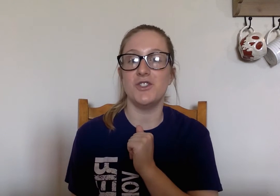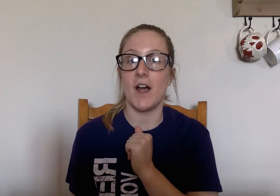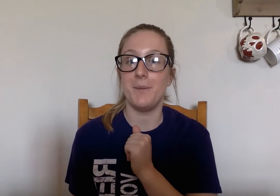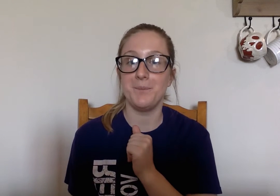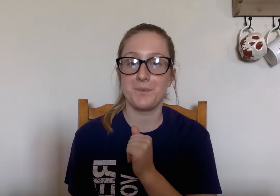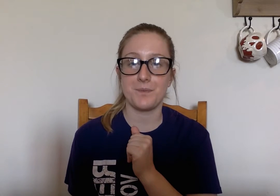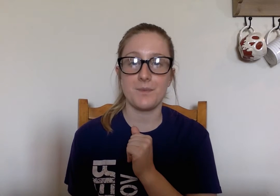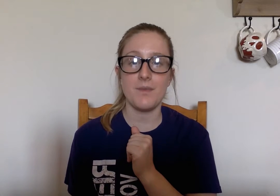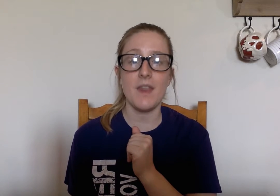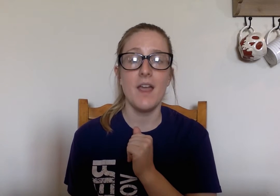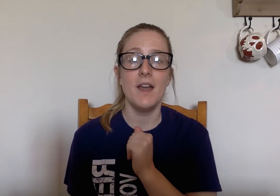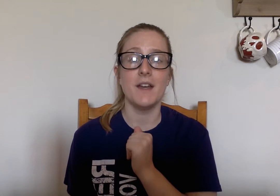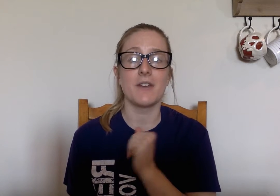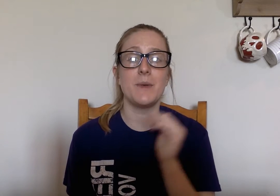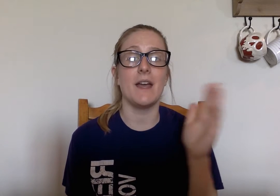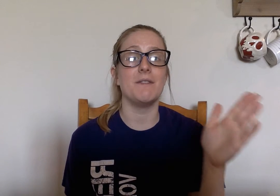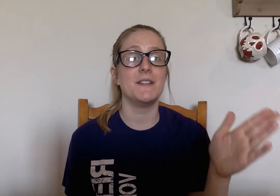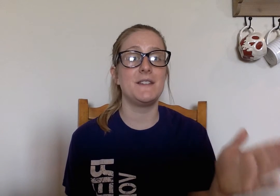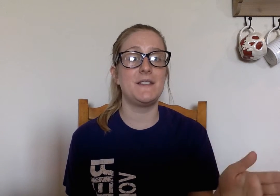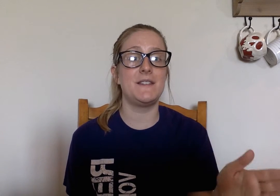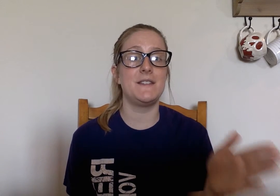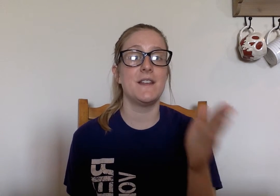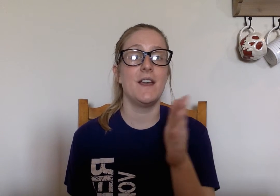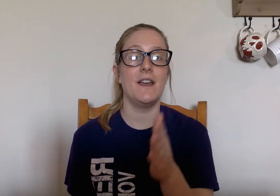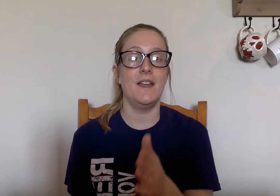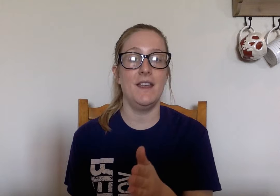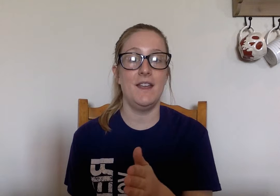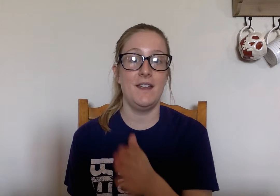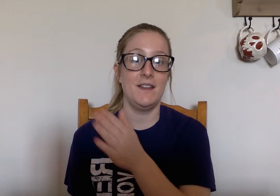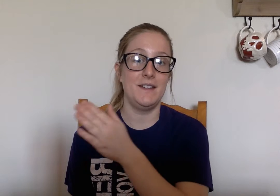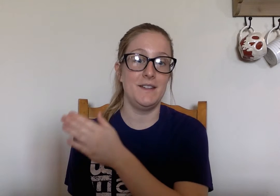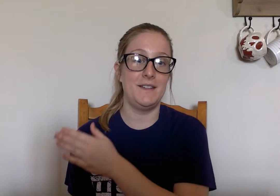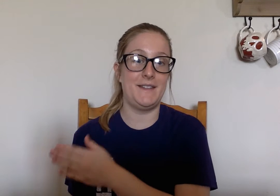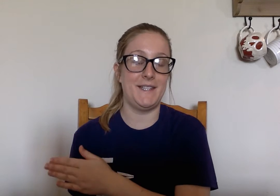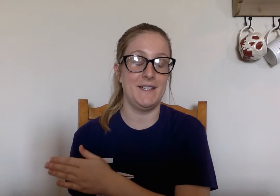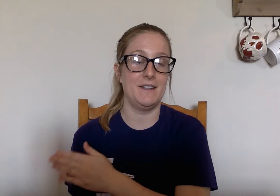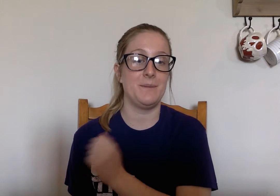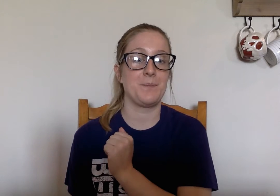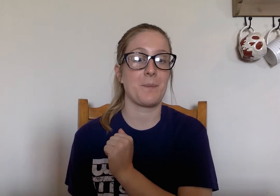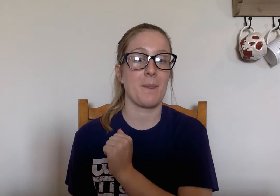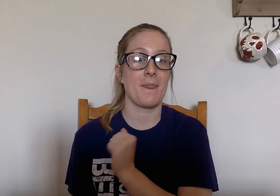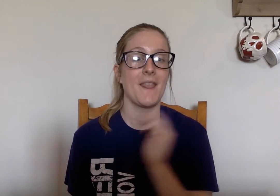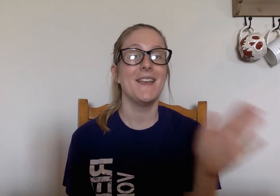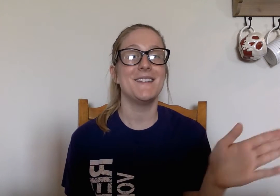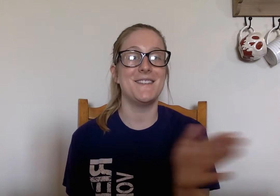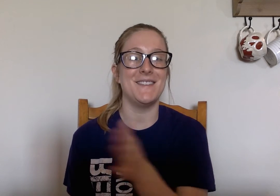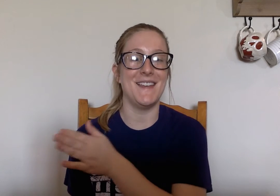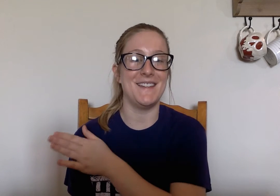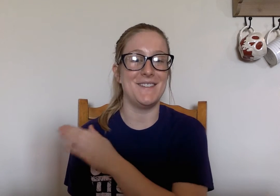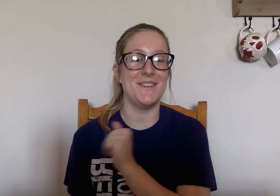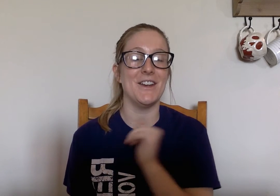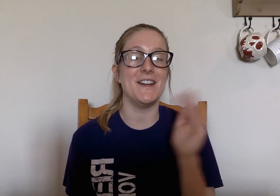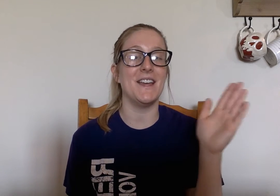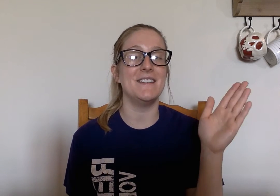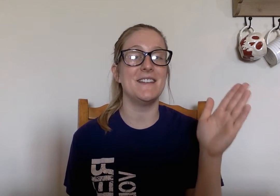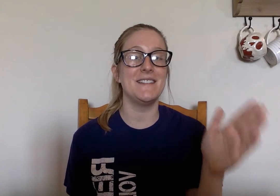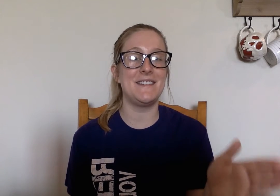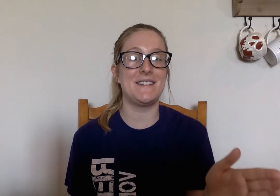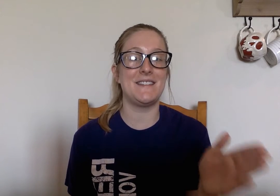job next we have s i t sit very nice s